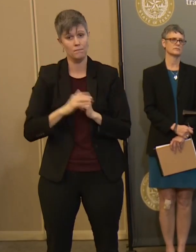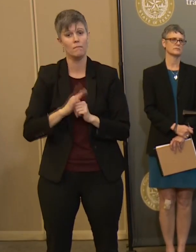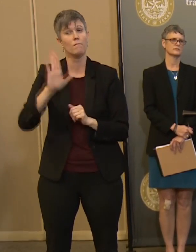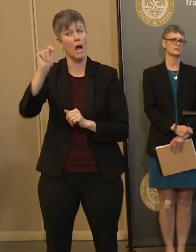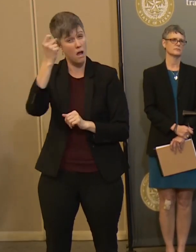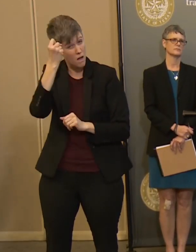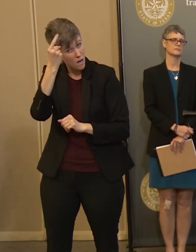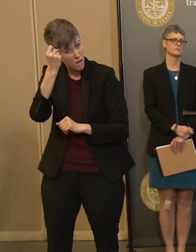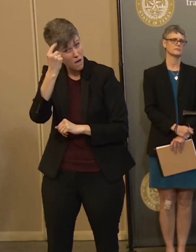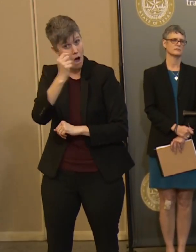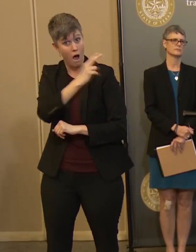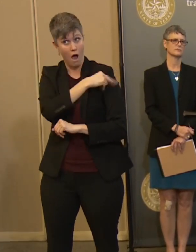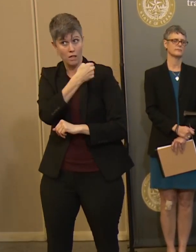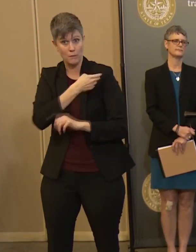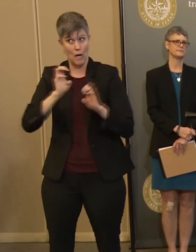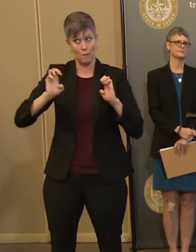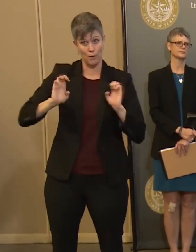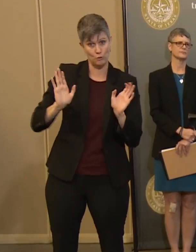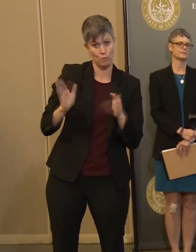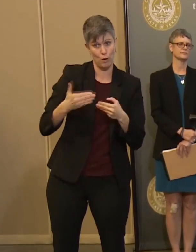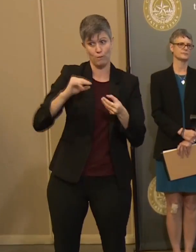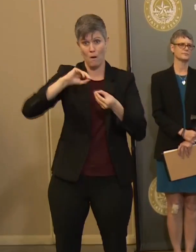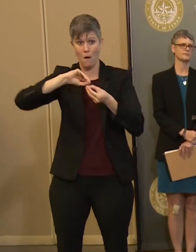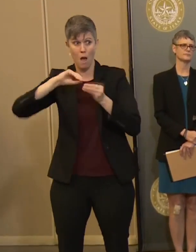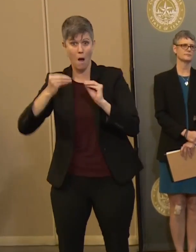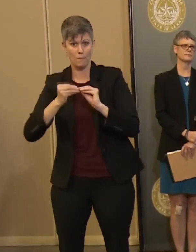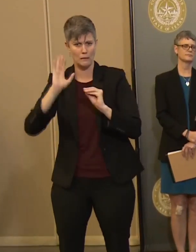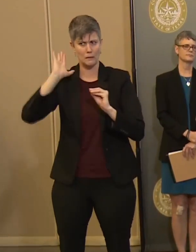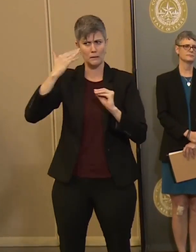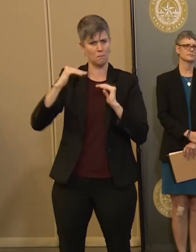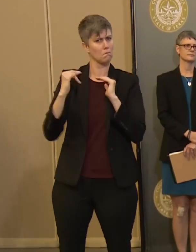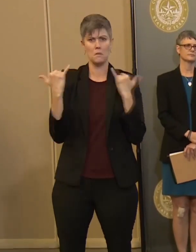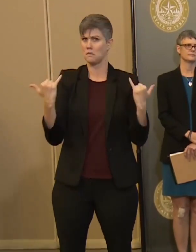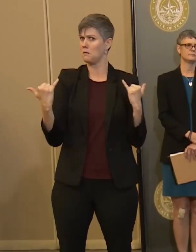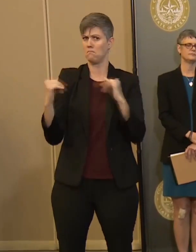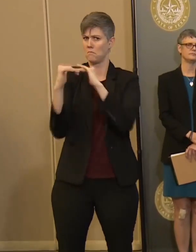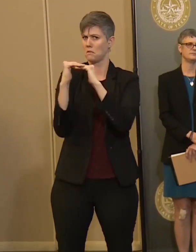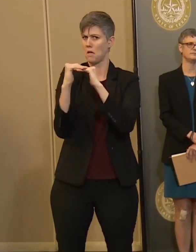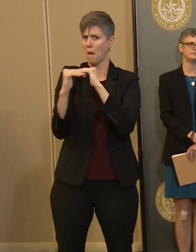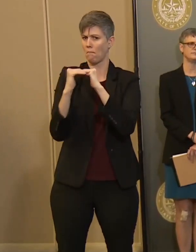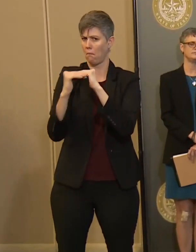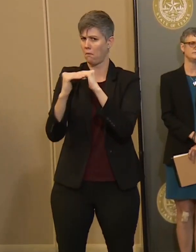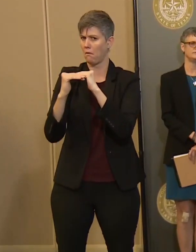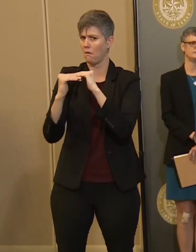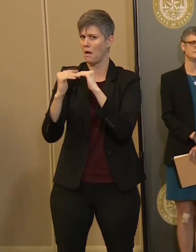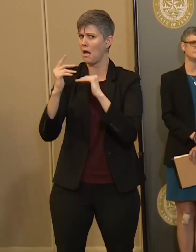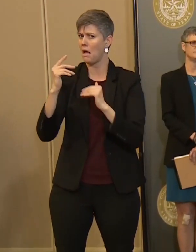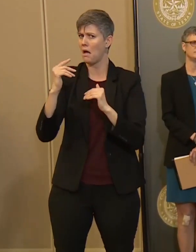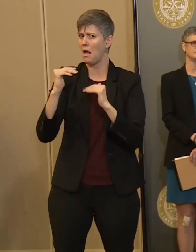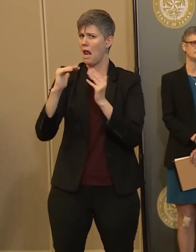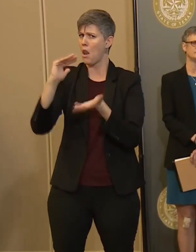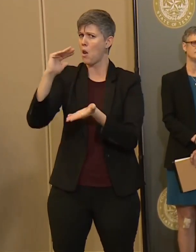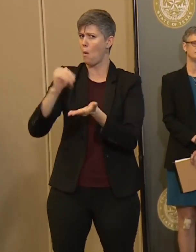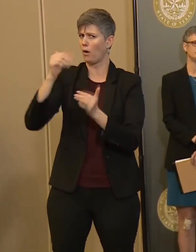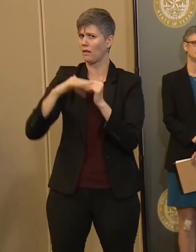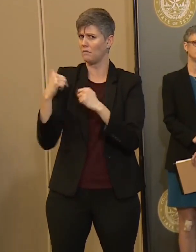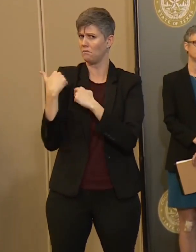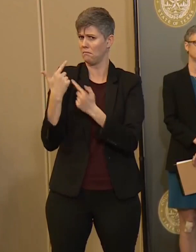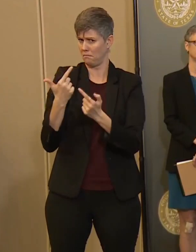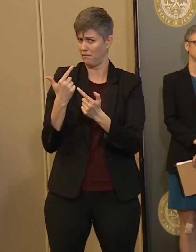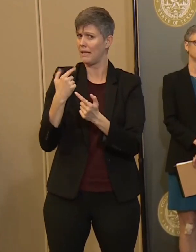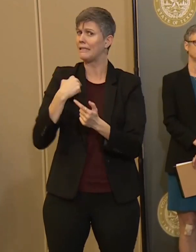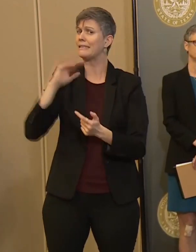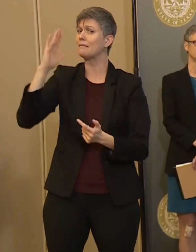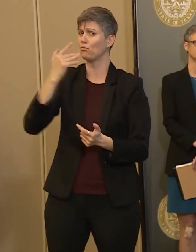volumes, the ER volumes right now seem to be holding steady or, or slightly lower than usual. Uh, these are reassuring signs to us.